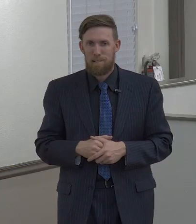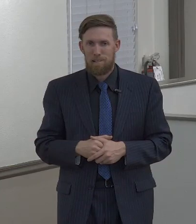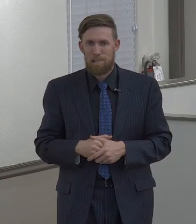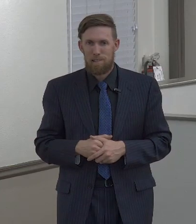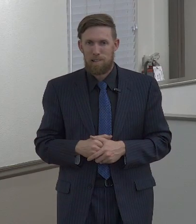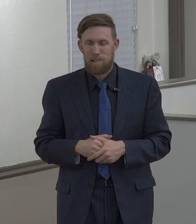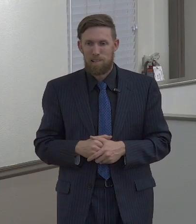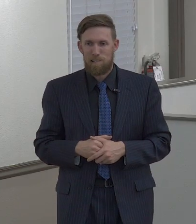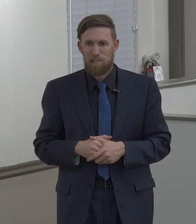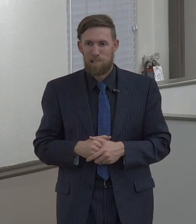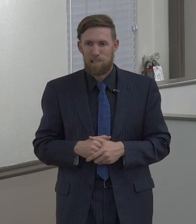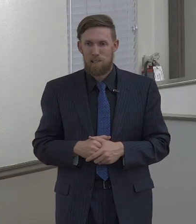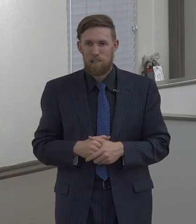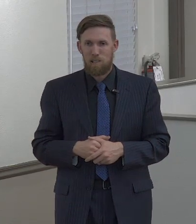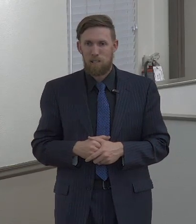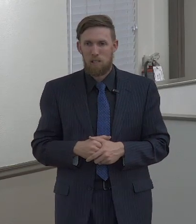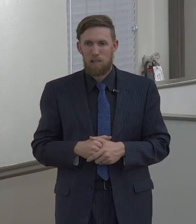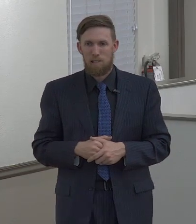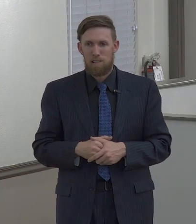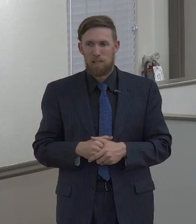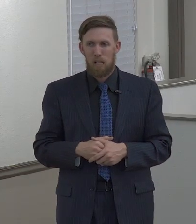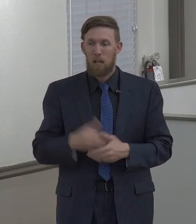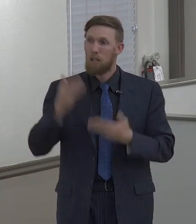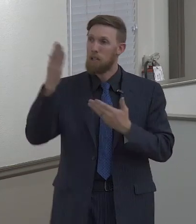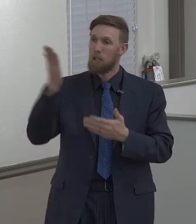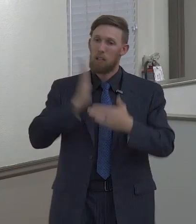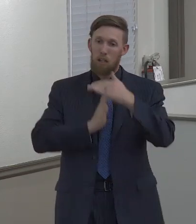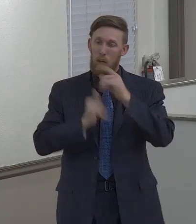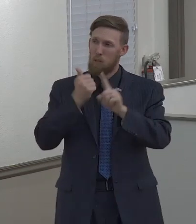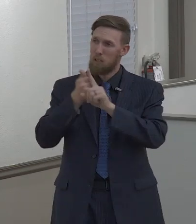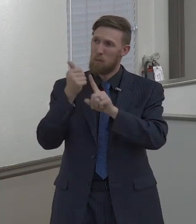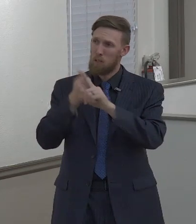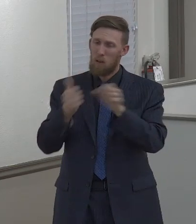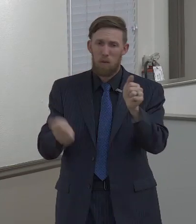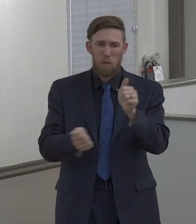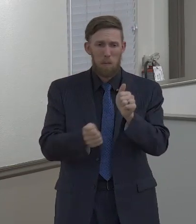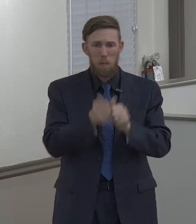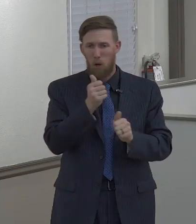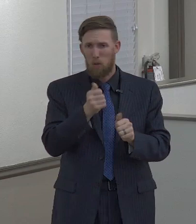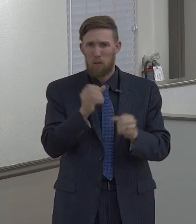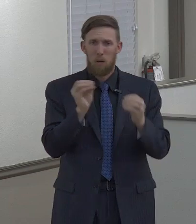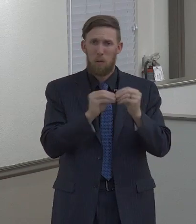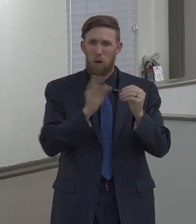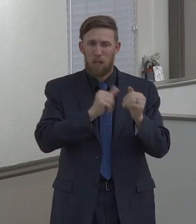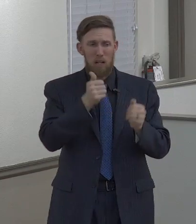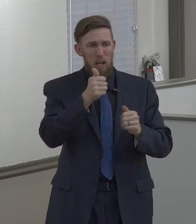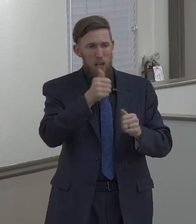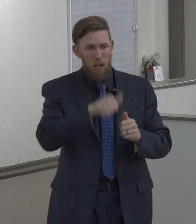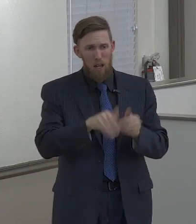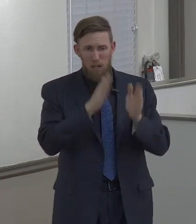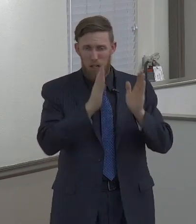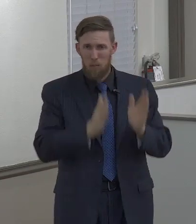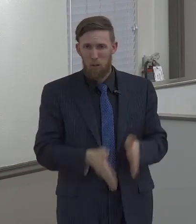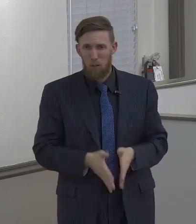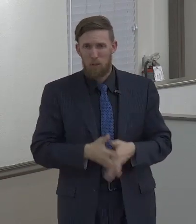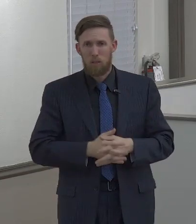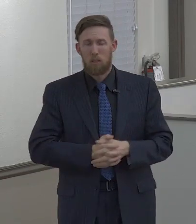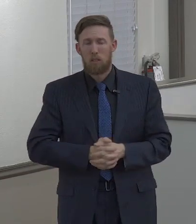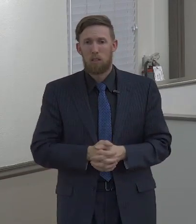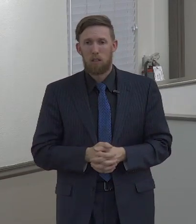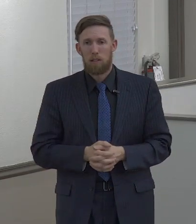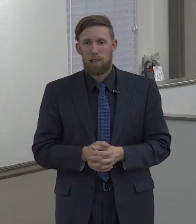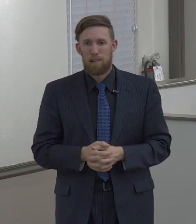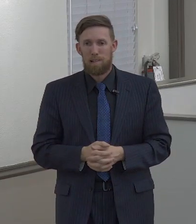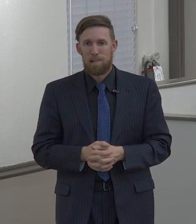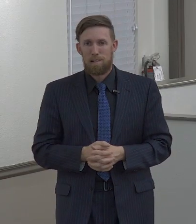Nobody stepped down further than the Lord did for us. The King of Kings, the Lord of Lords, left